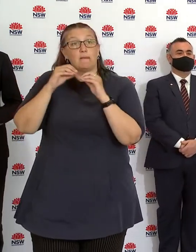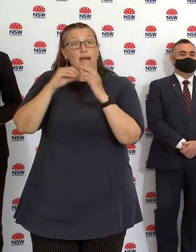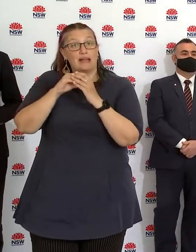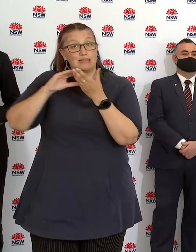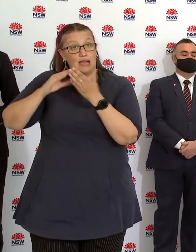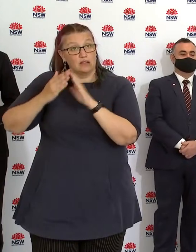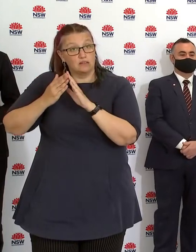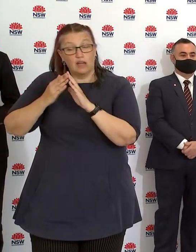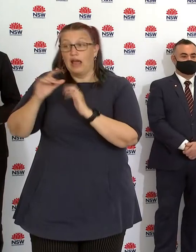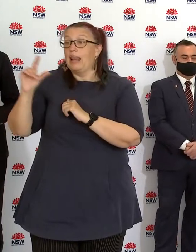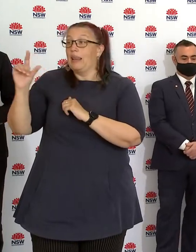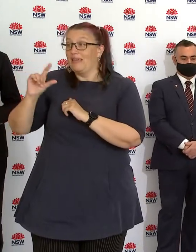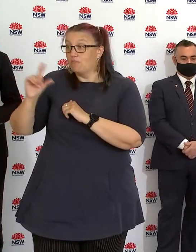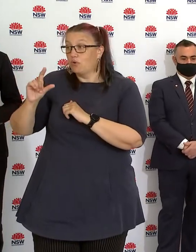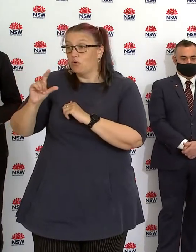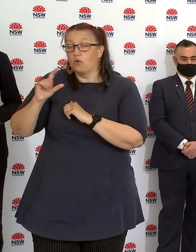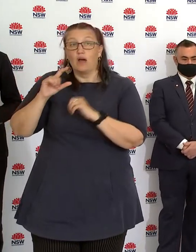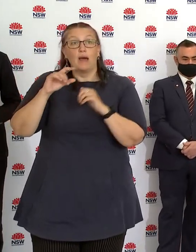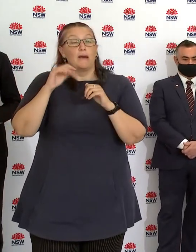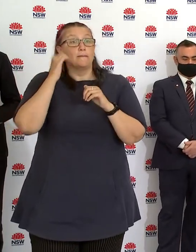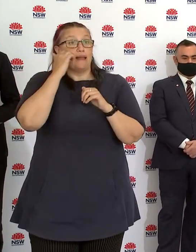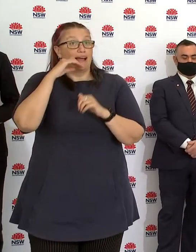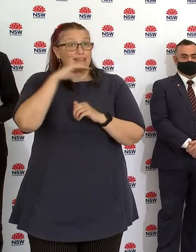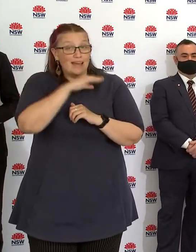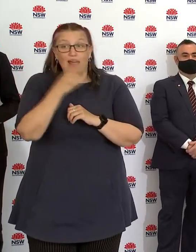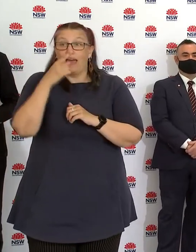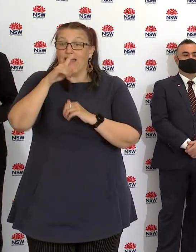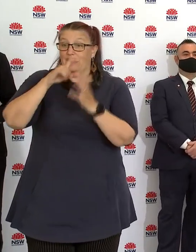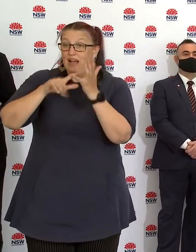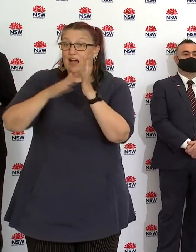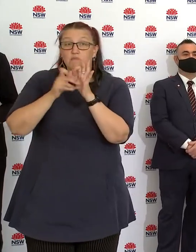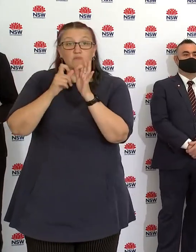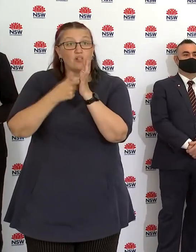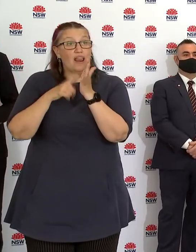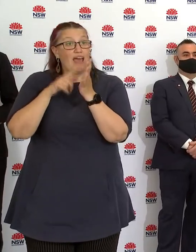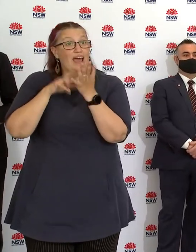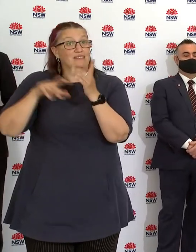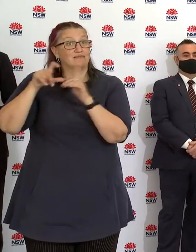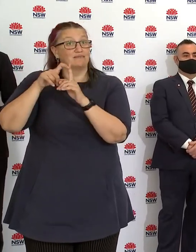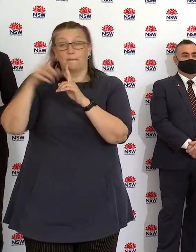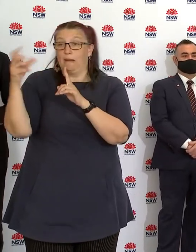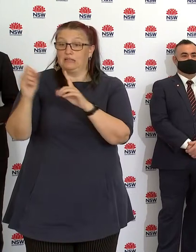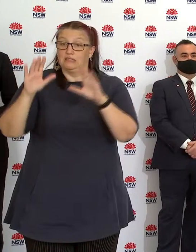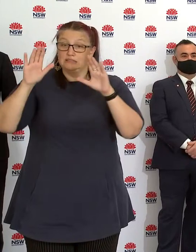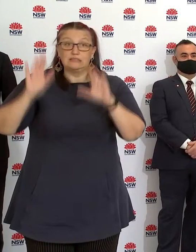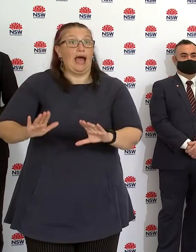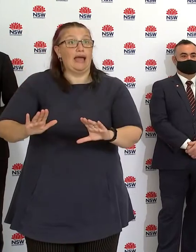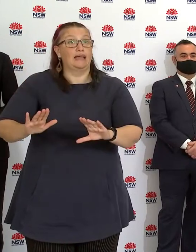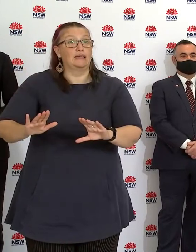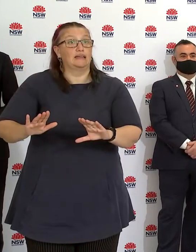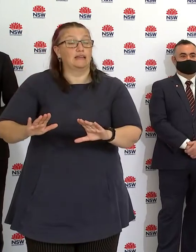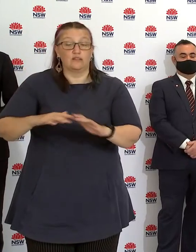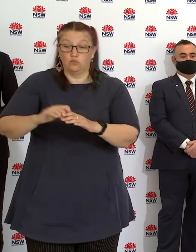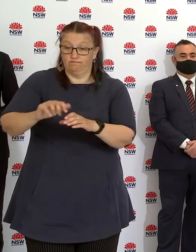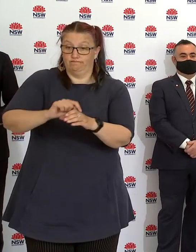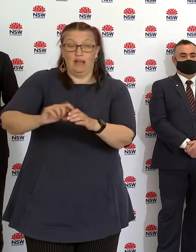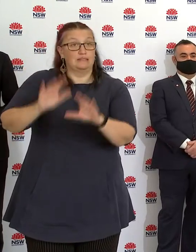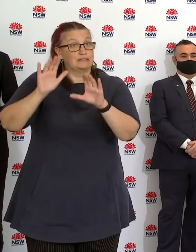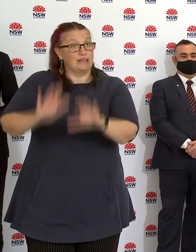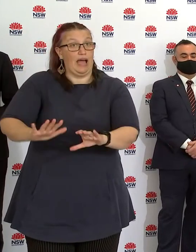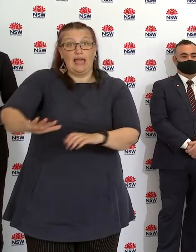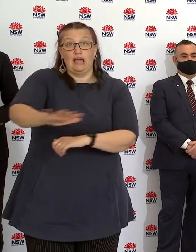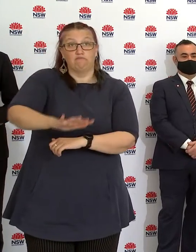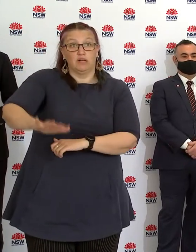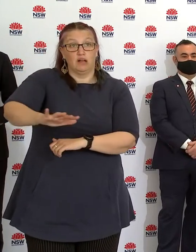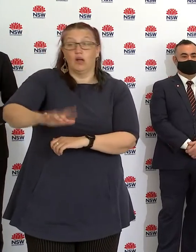Blacktown local government areas were subject to those rules. We don't want anyone leaving the house in those areas unless they absolutely have to. And if they